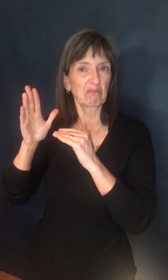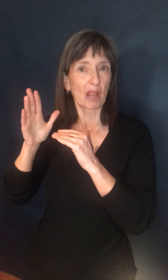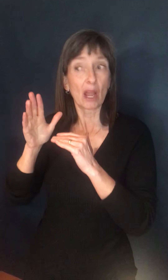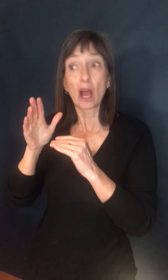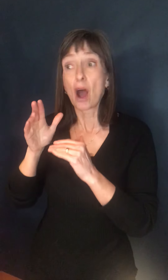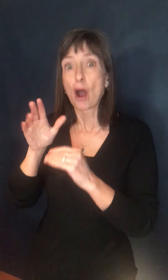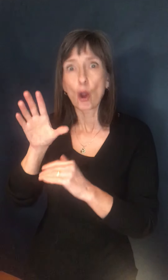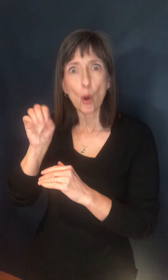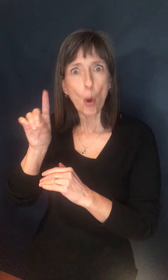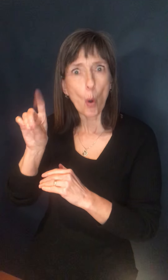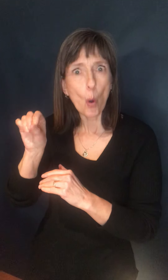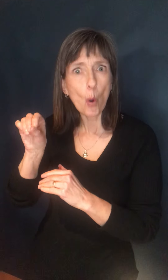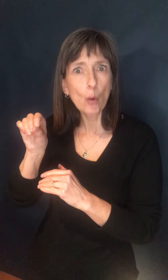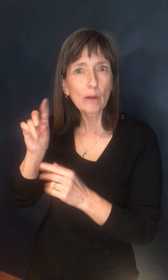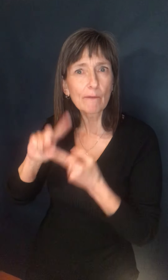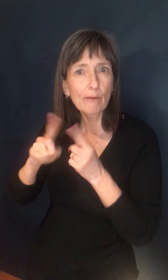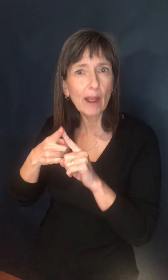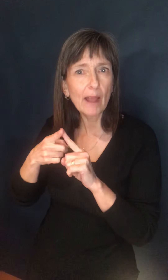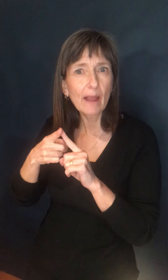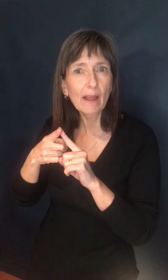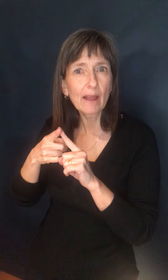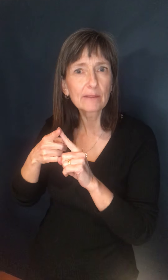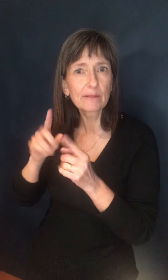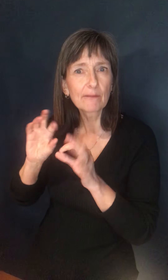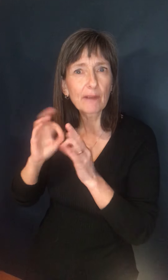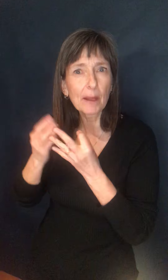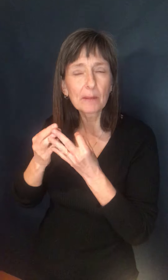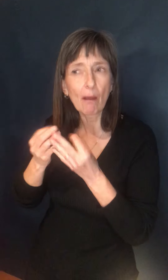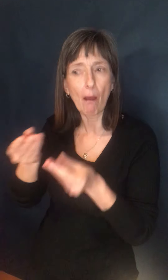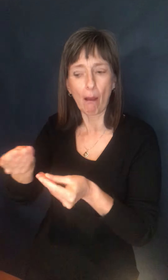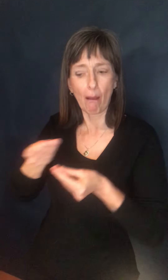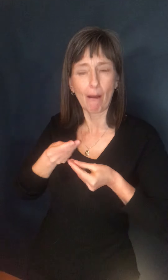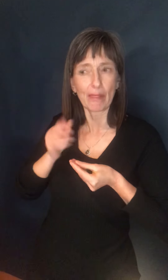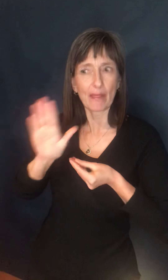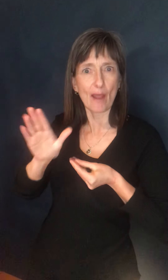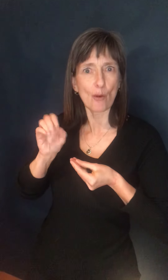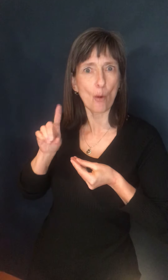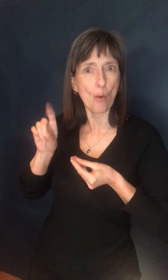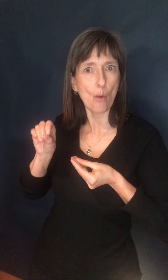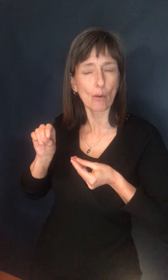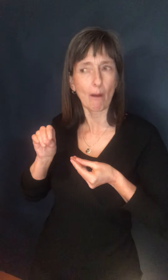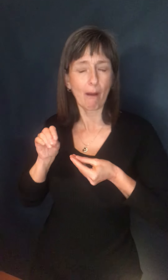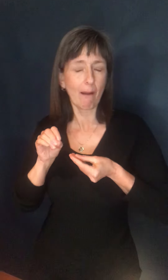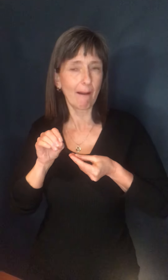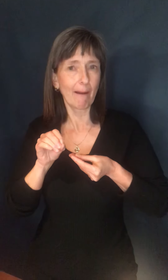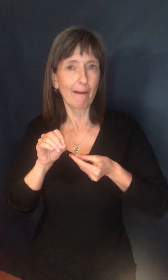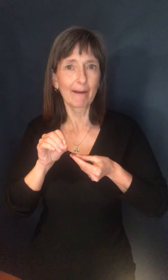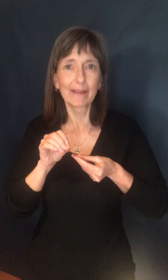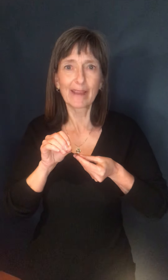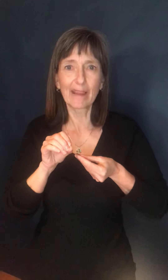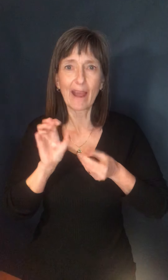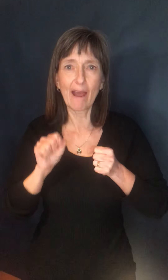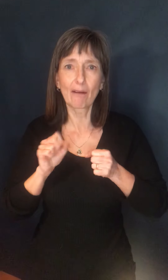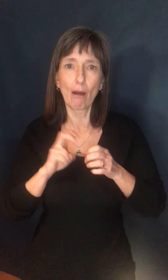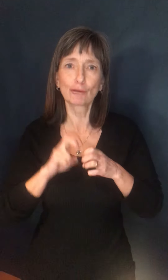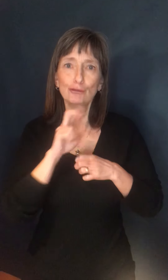a lot of them had no idea they were skipping lines. Uh, so, you know, again, I'm asking, uh, why is there a